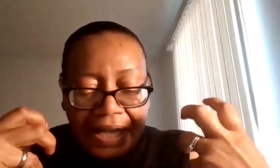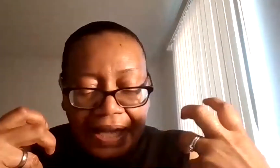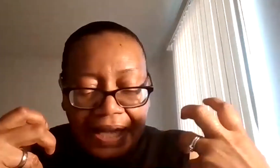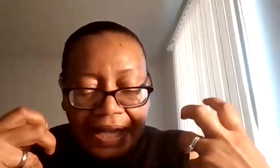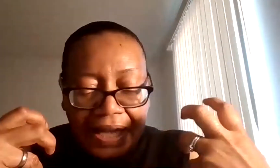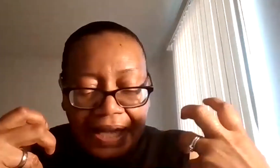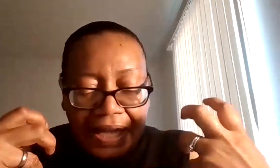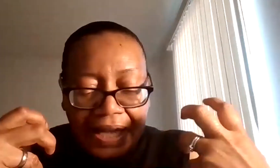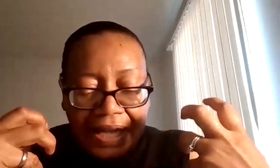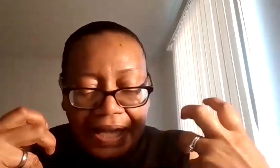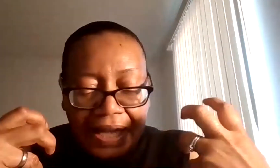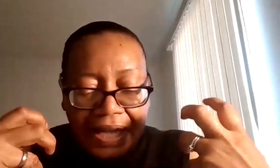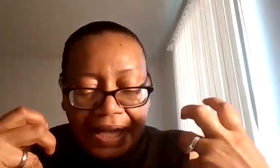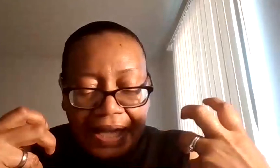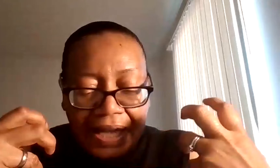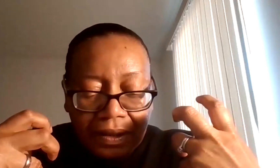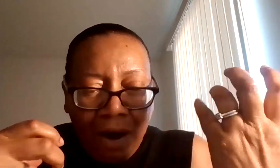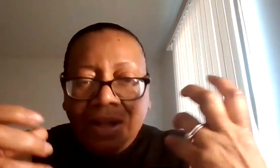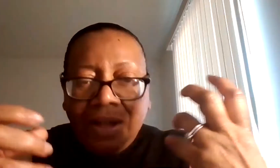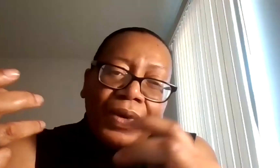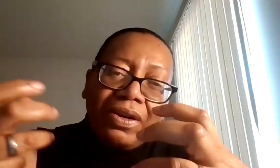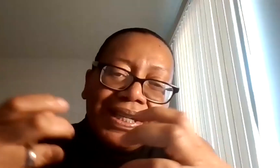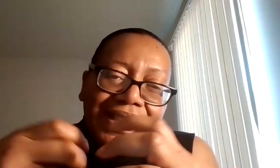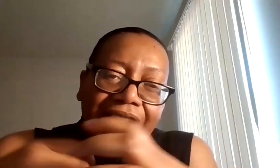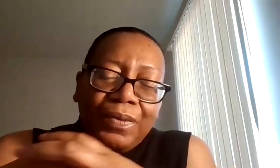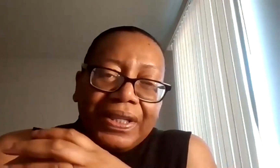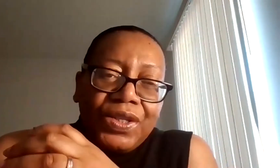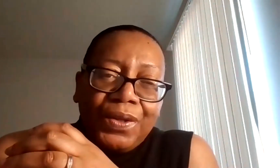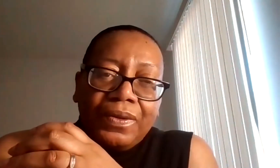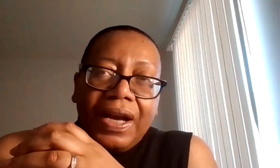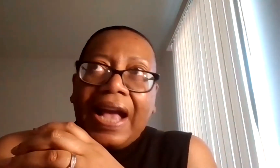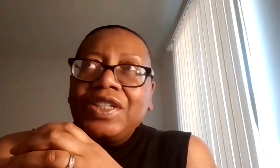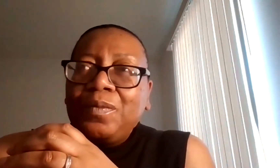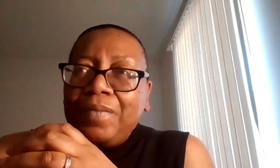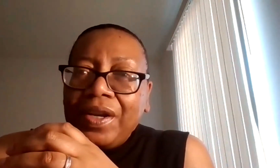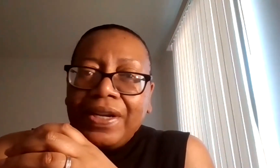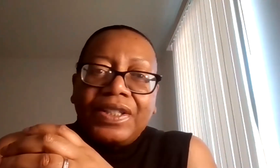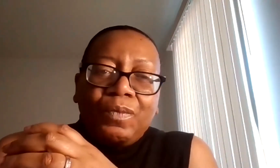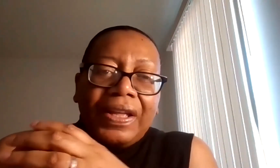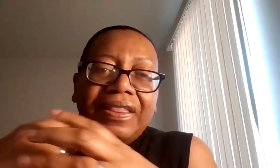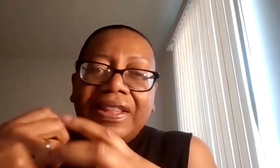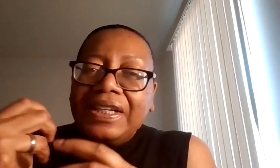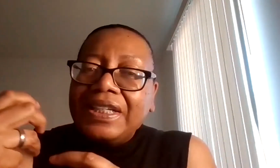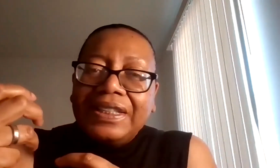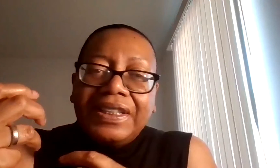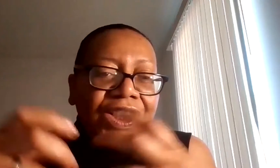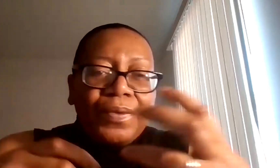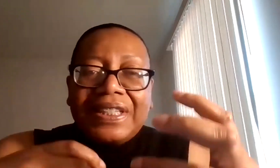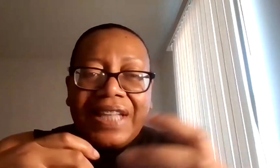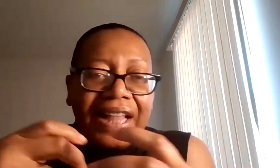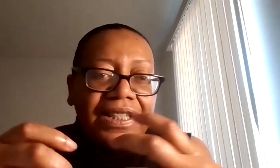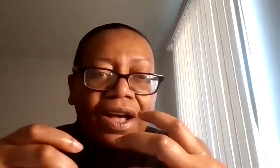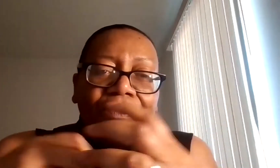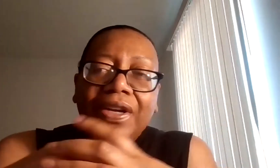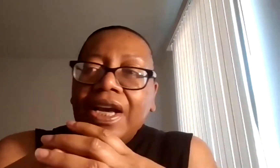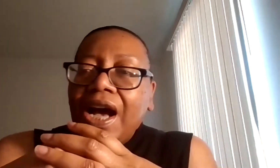through all of the things that we are continuing to experience with